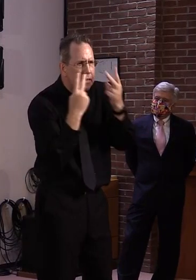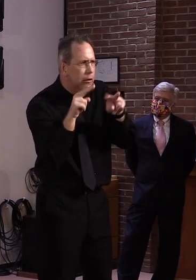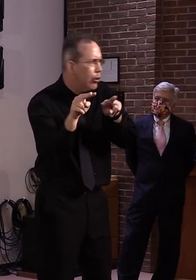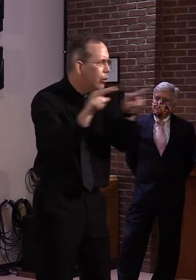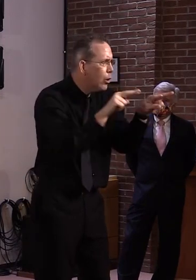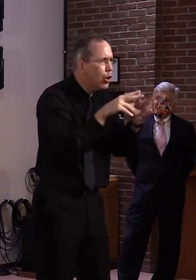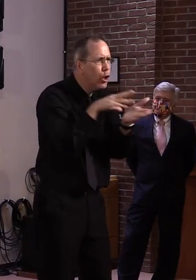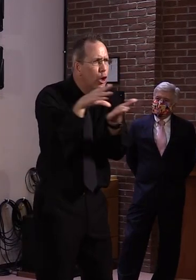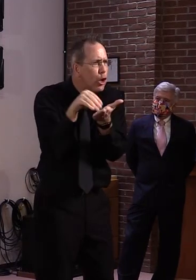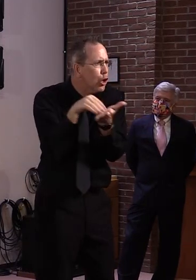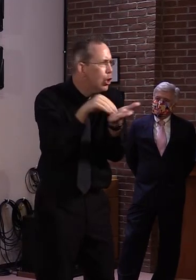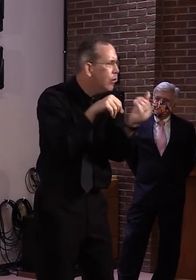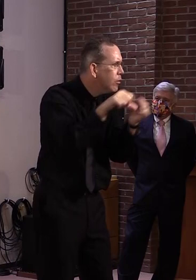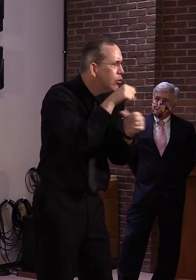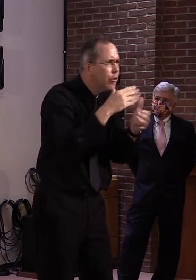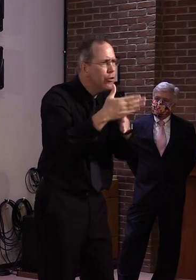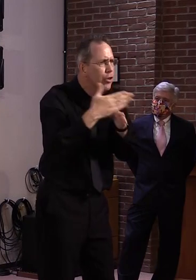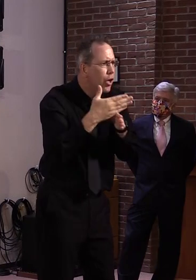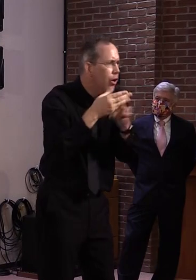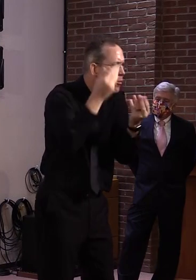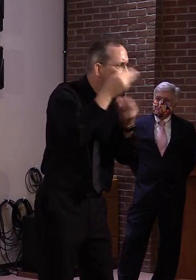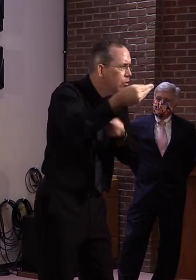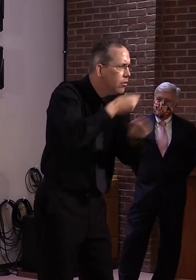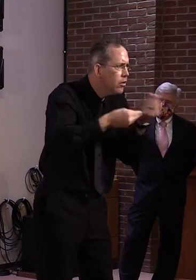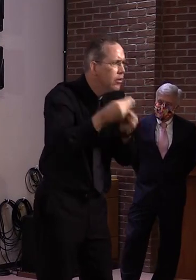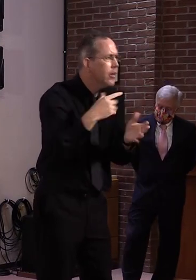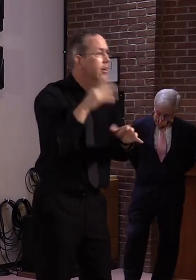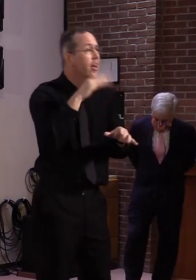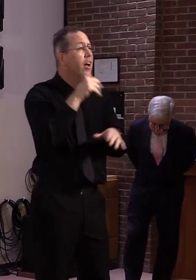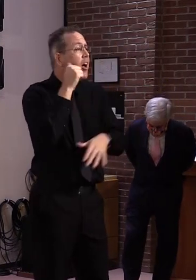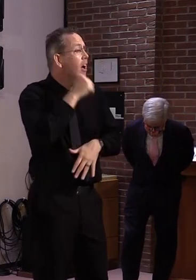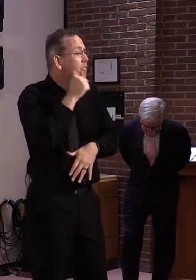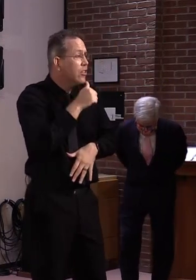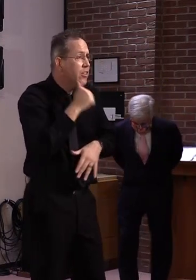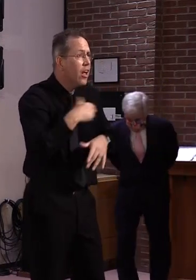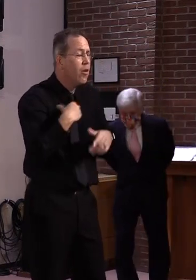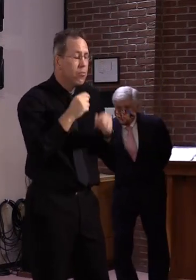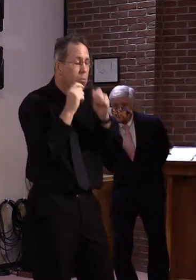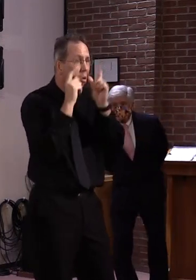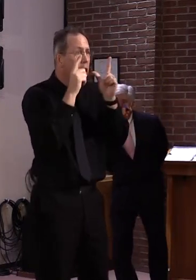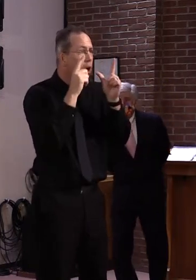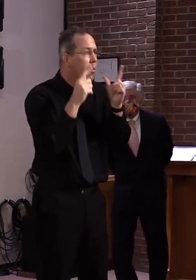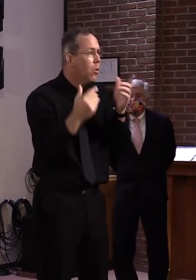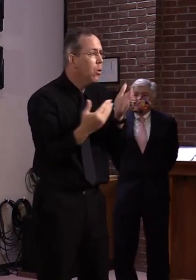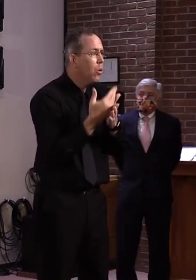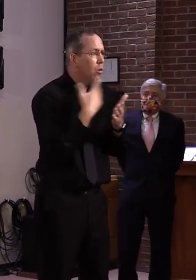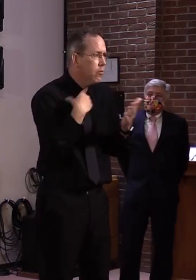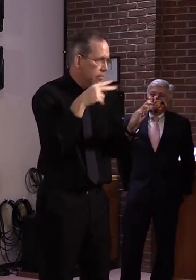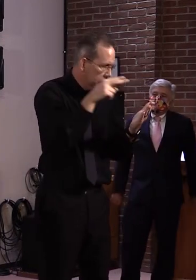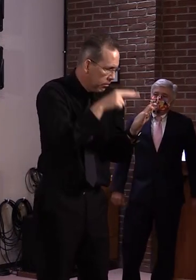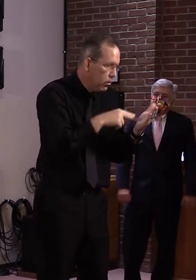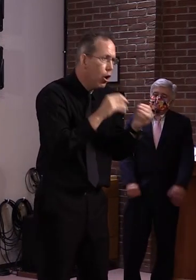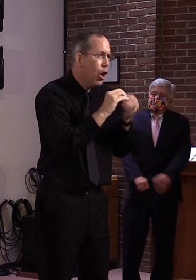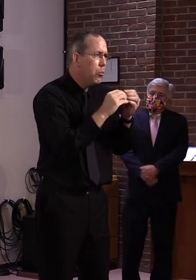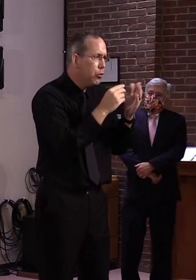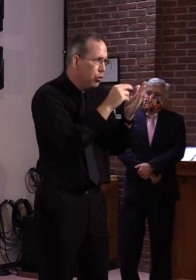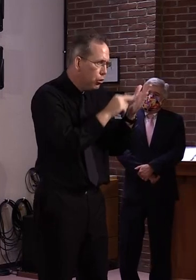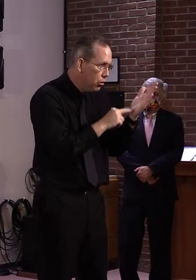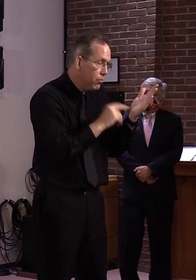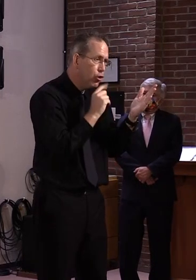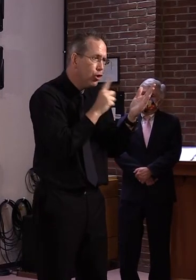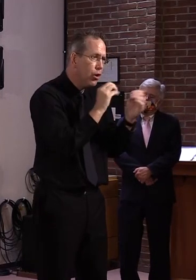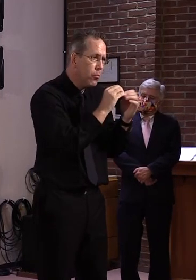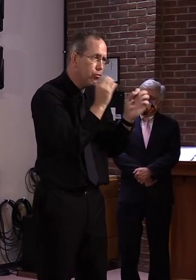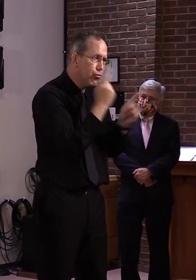every single day. I mean, every day I wake up and write down all the numbers of all the region, regional